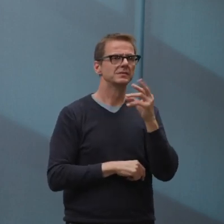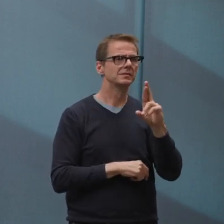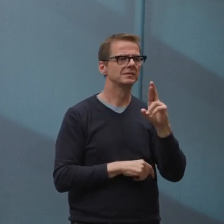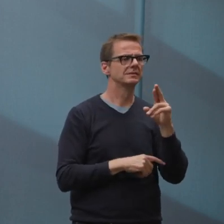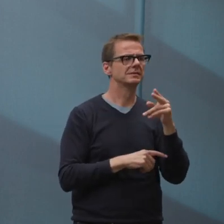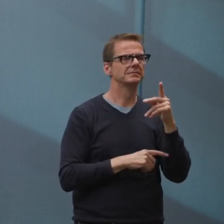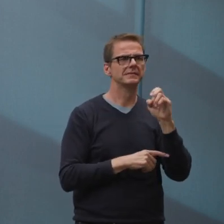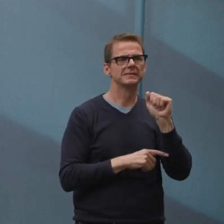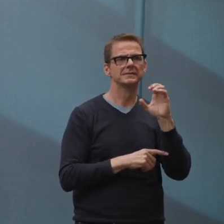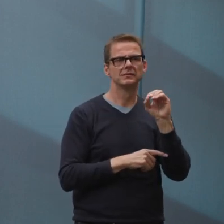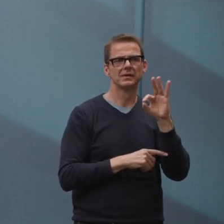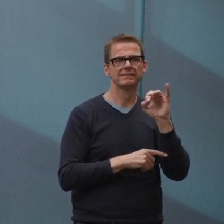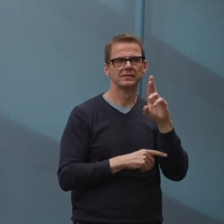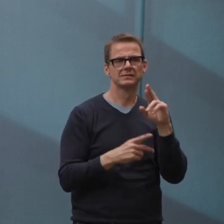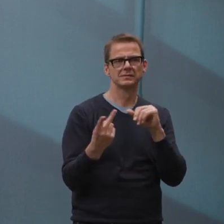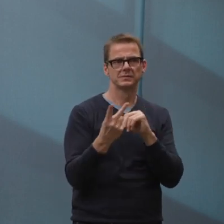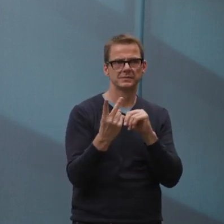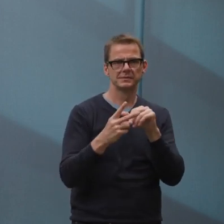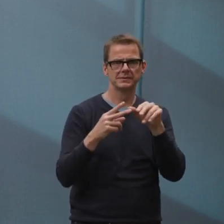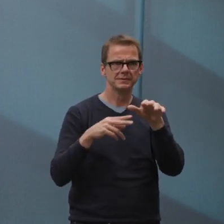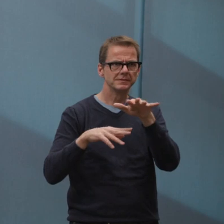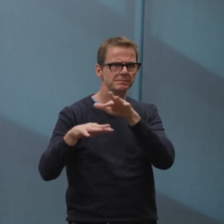And I'm drawing a blank on the other two.